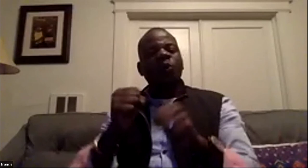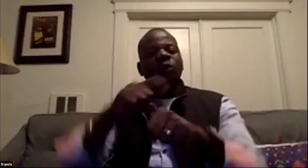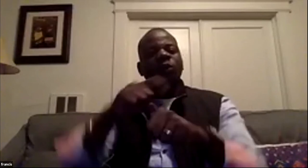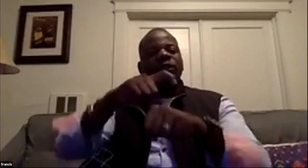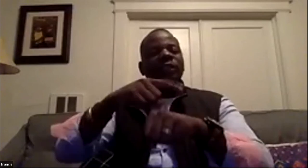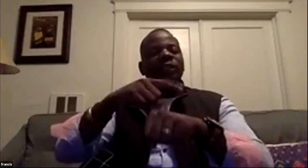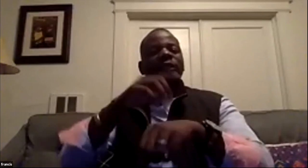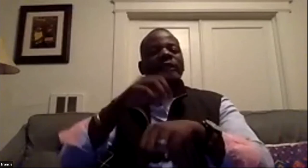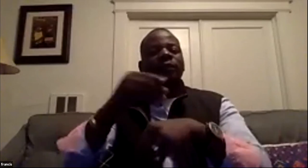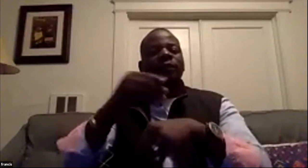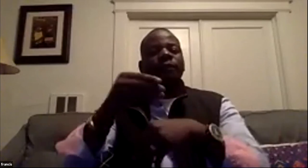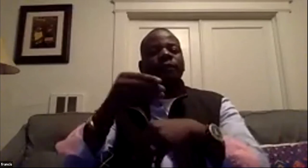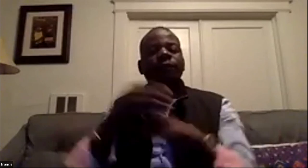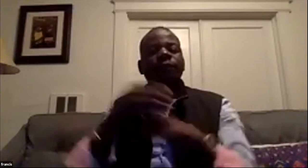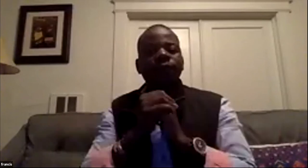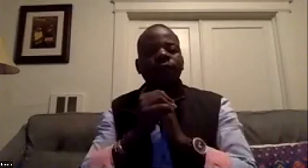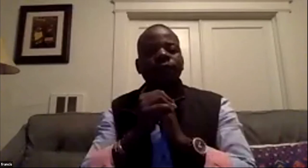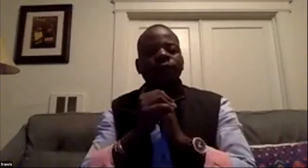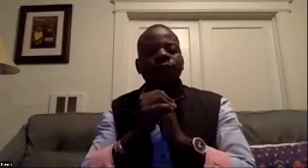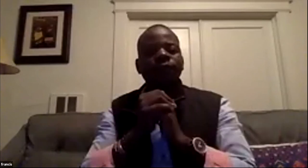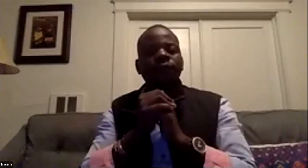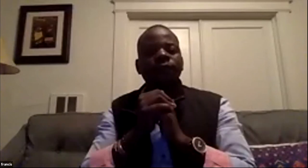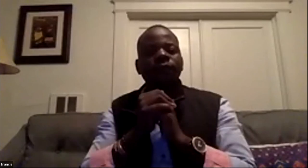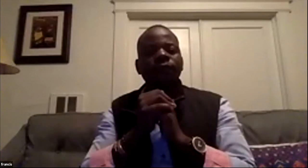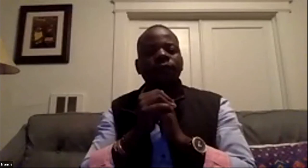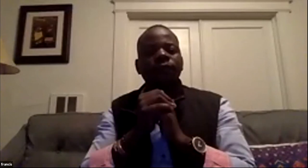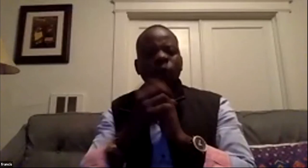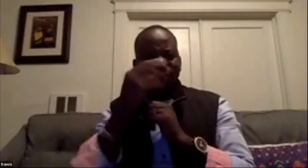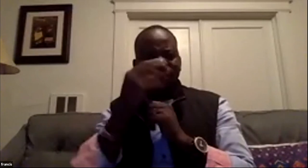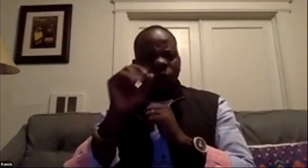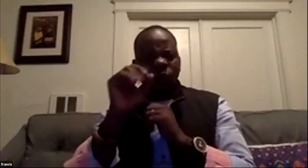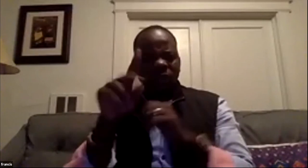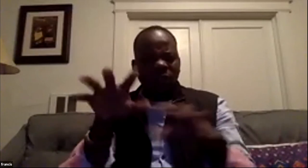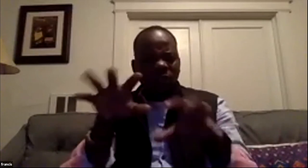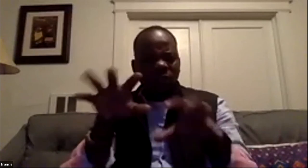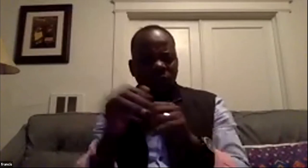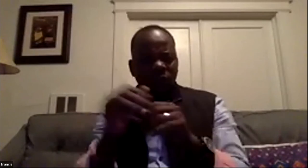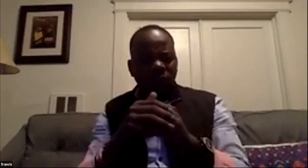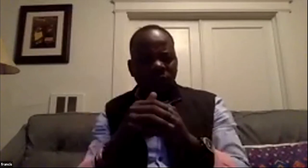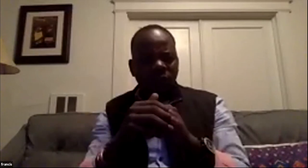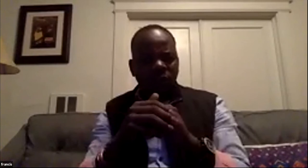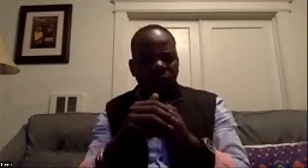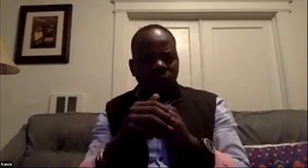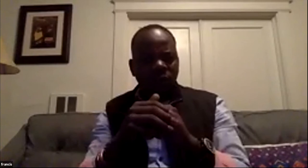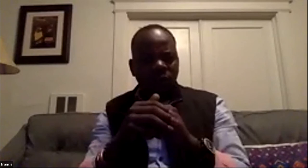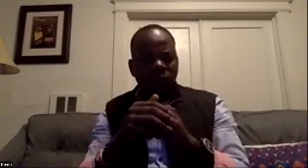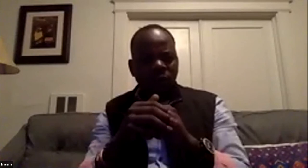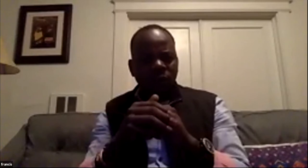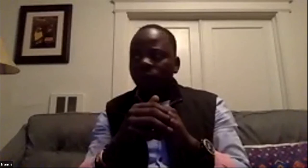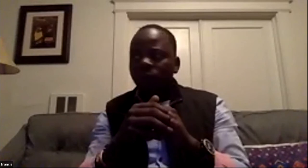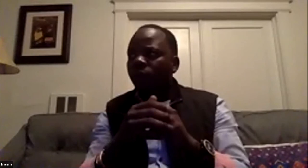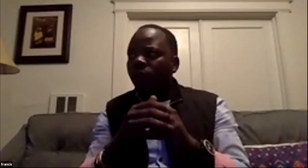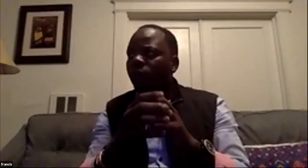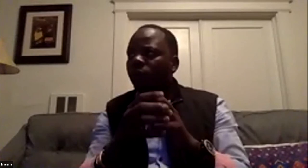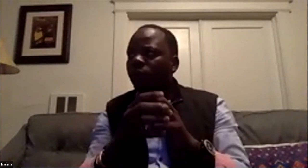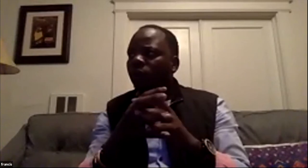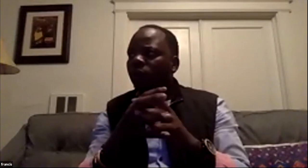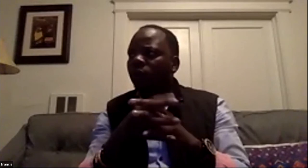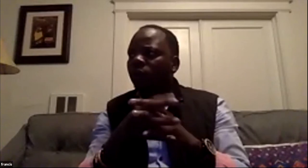maybe if you ask him to take his vest off you can see his hands better because he has a dark vest in them i i know i know i can ask him but i'm not having